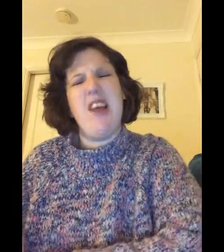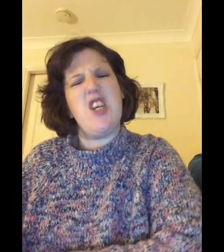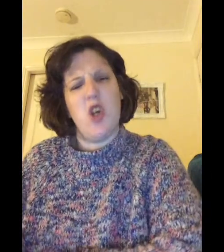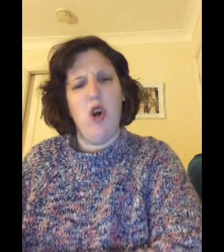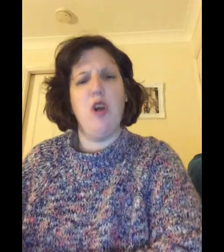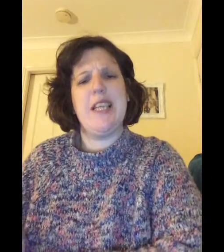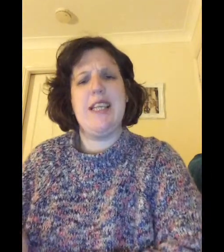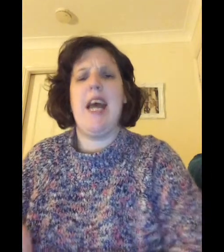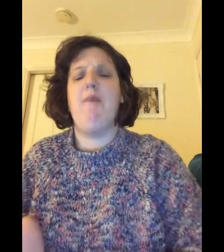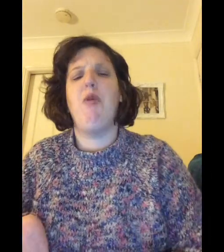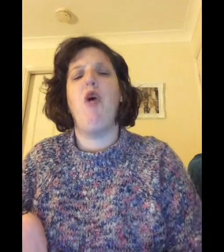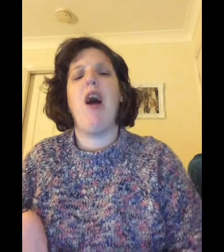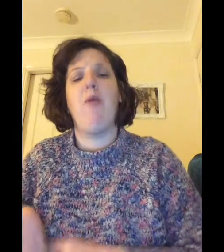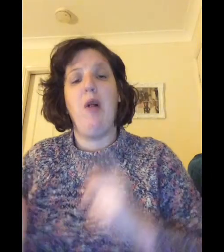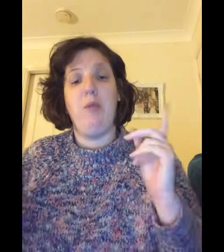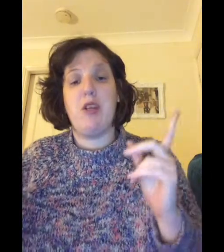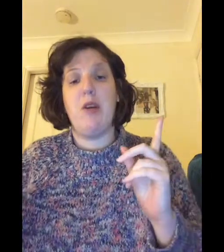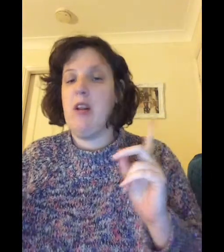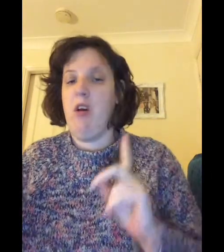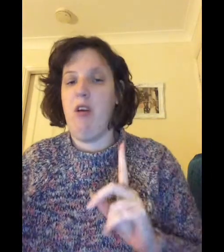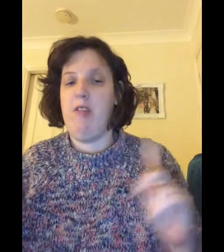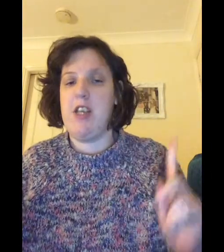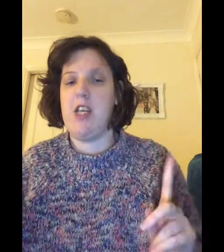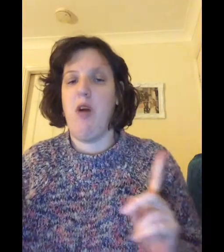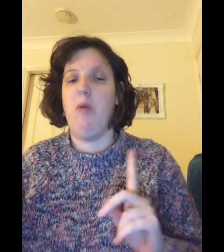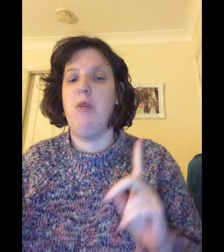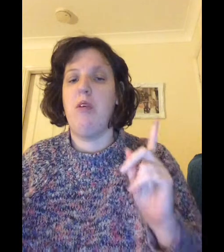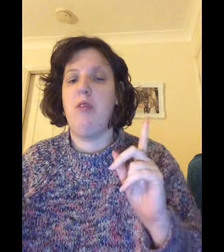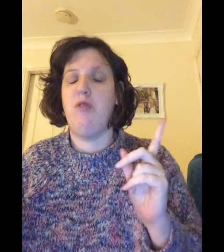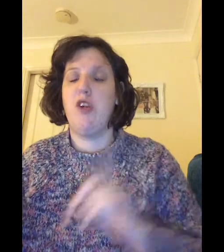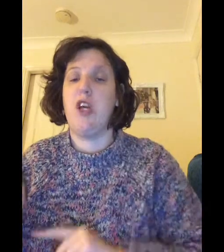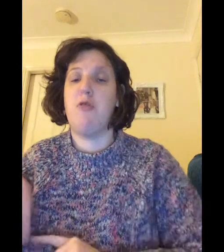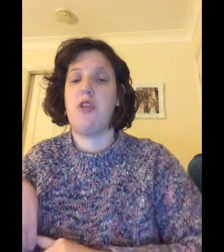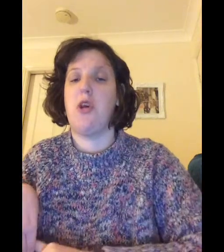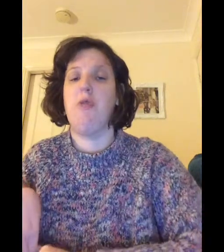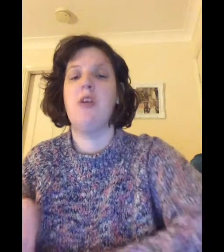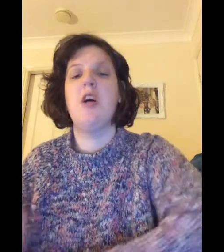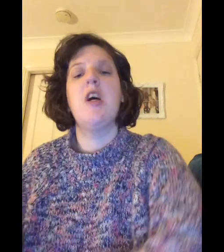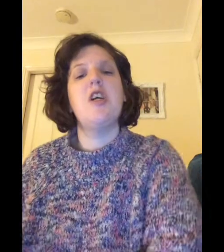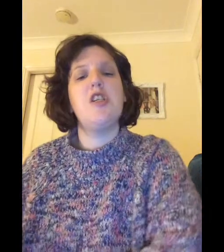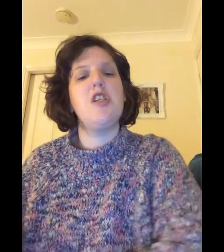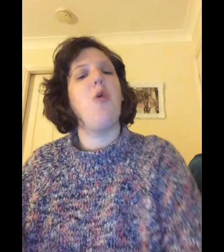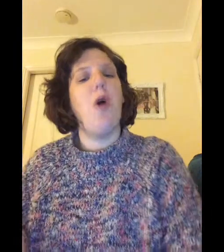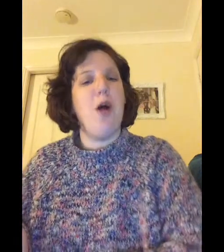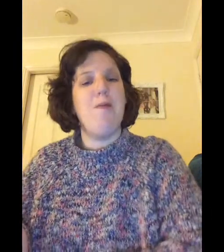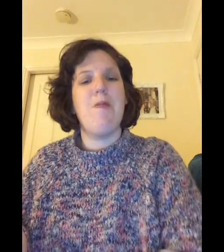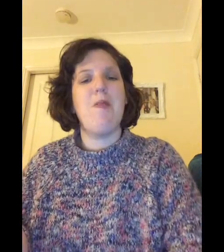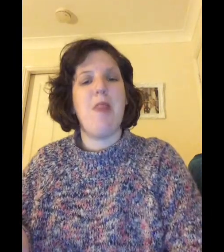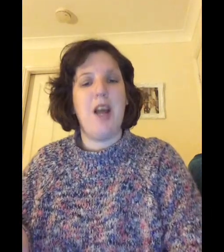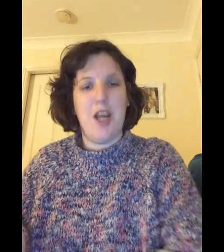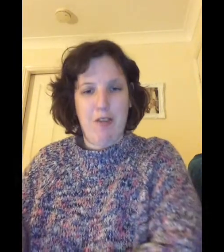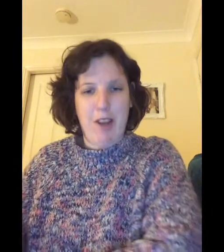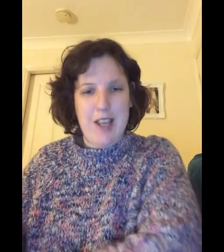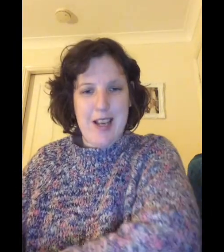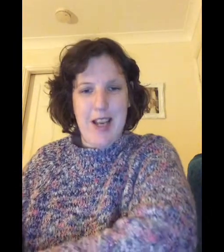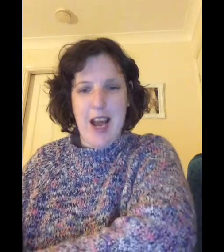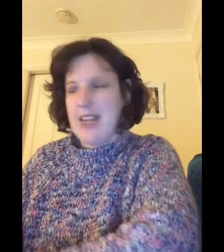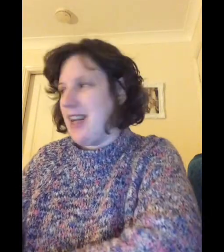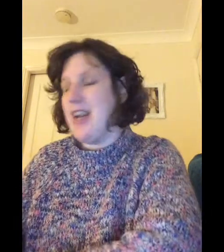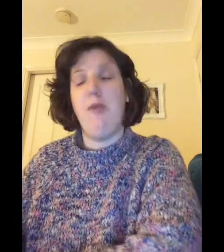bit short today but i will be doing a longer video for you soon so um thank you for listening guys and i